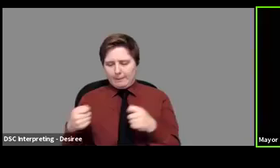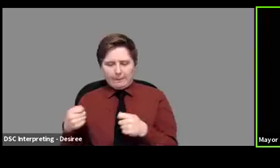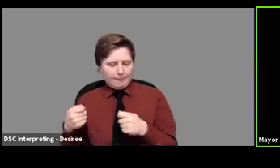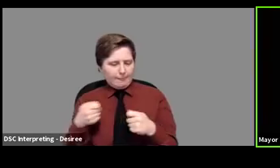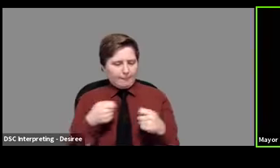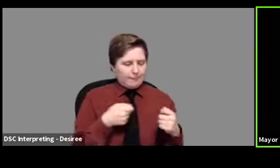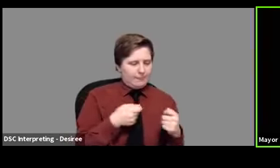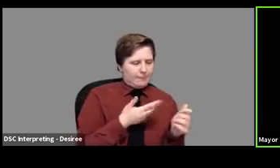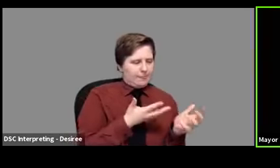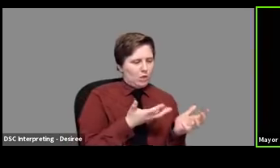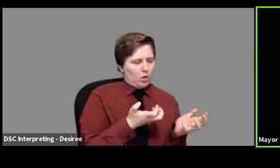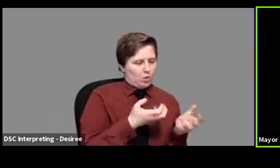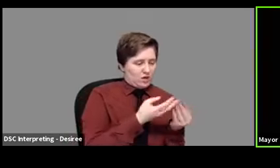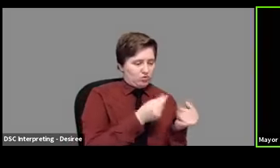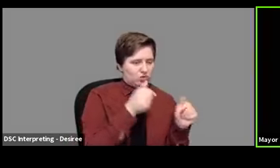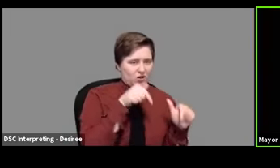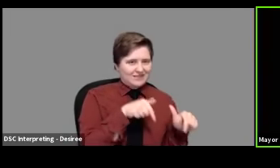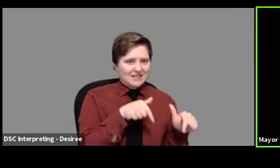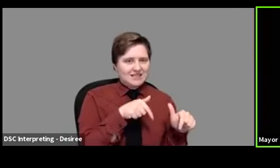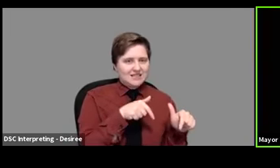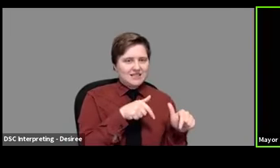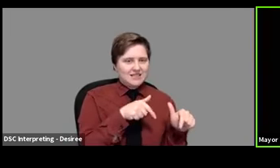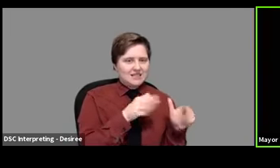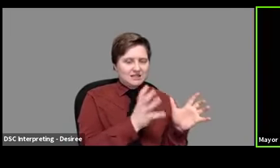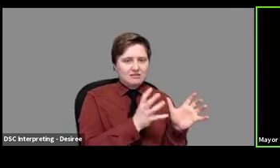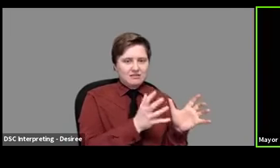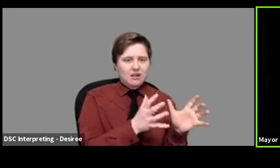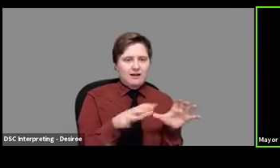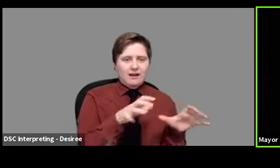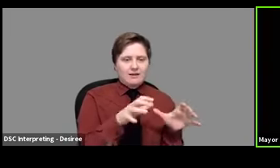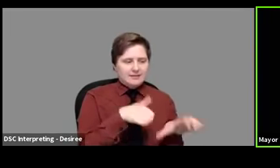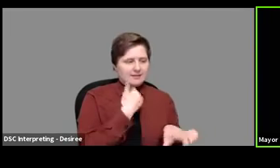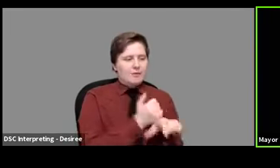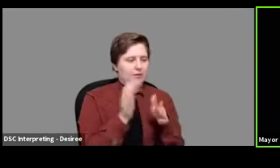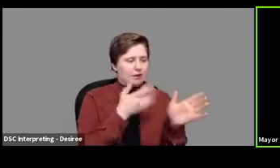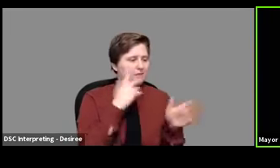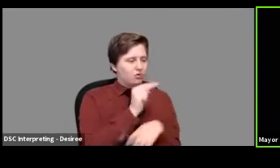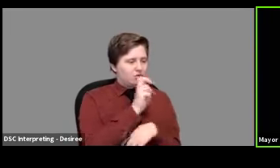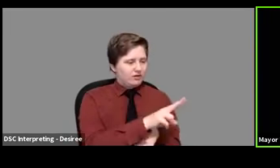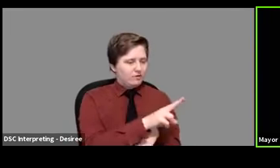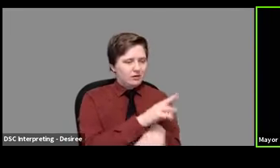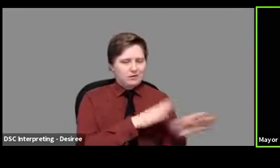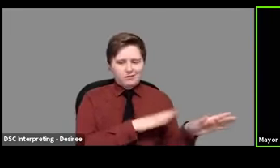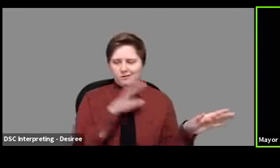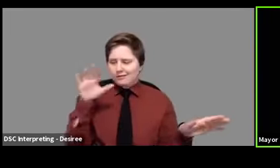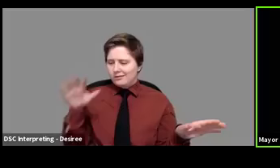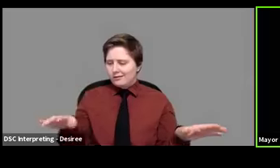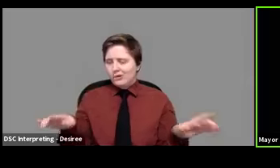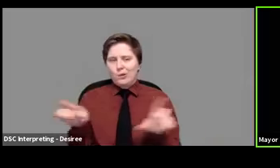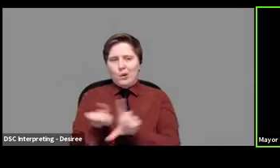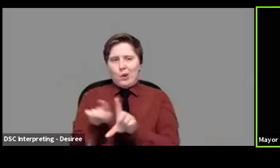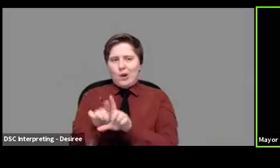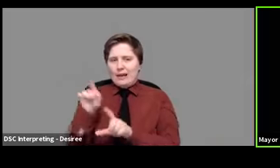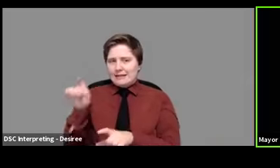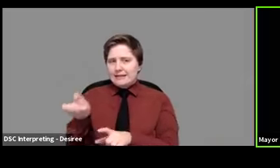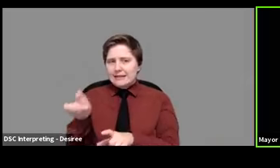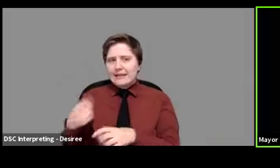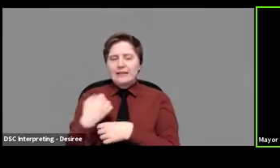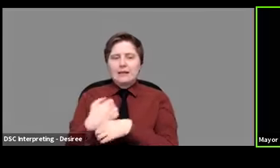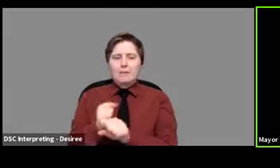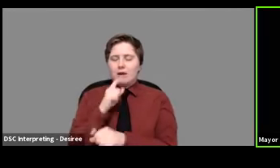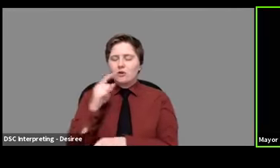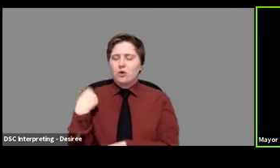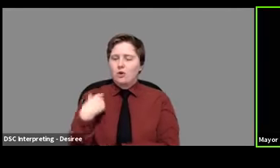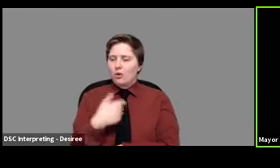the desire to resolve this and enact a plan for November, but also the need to make sure that we